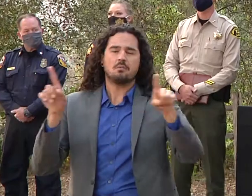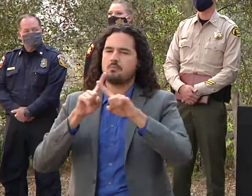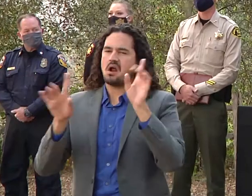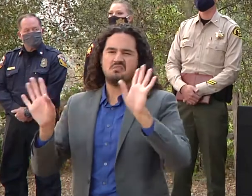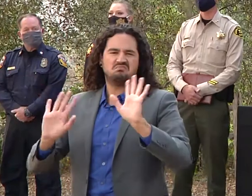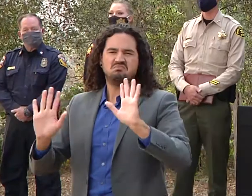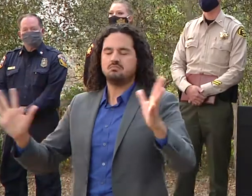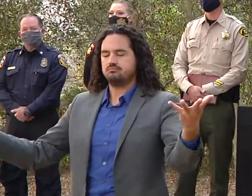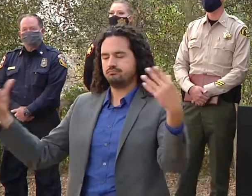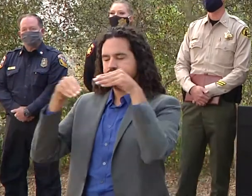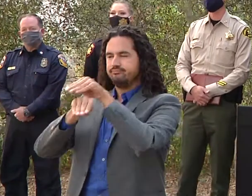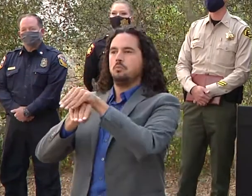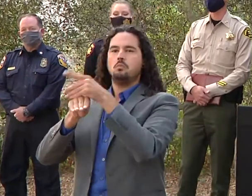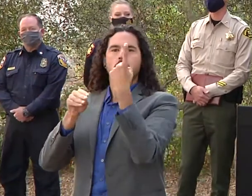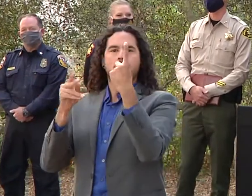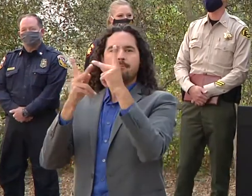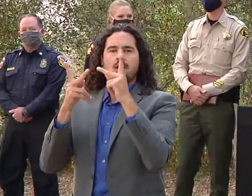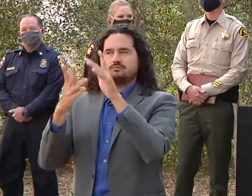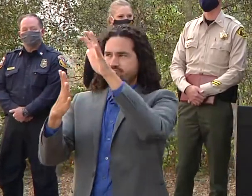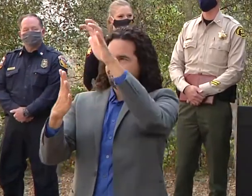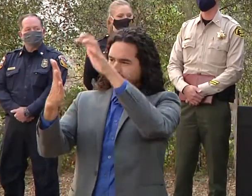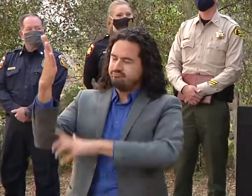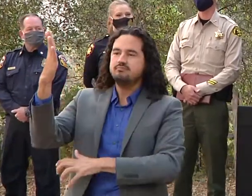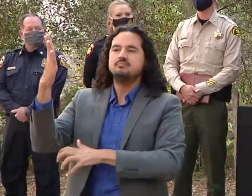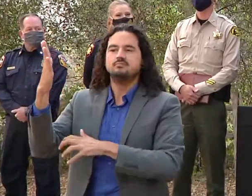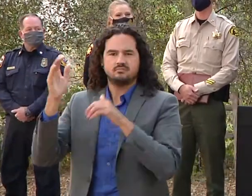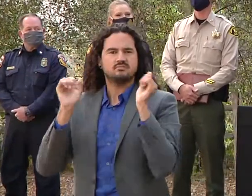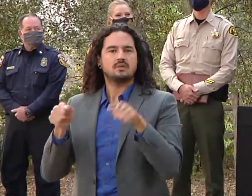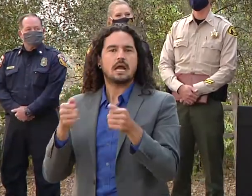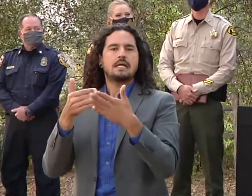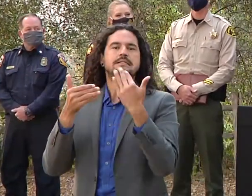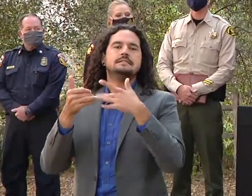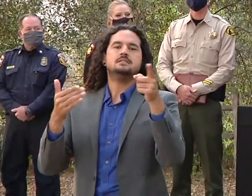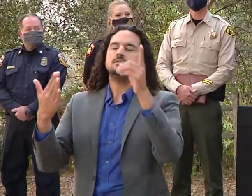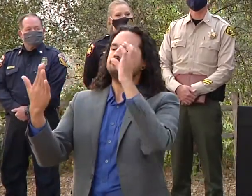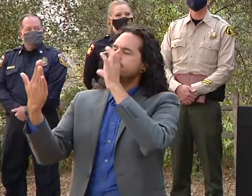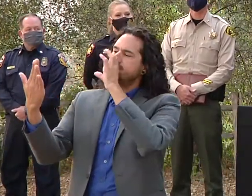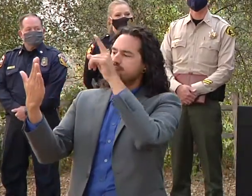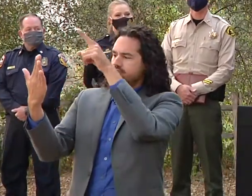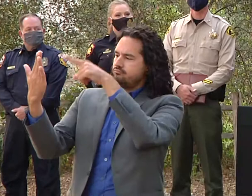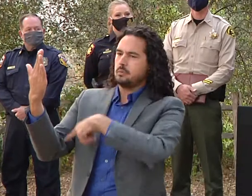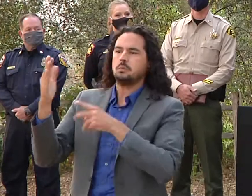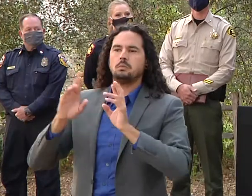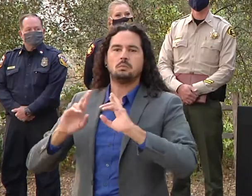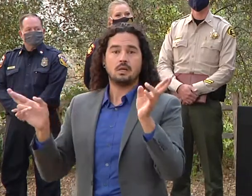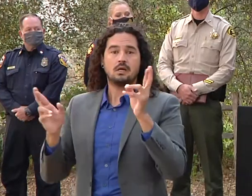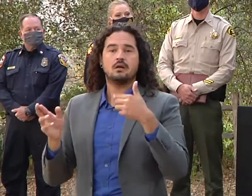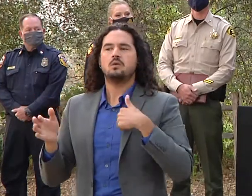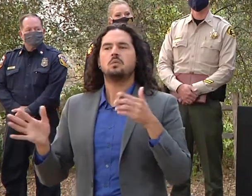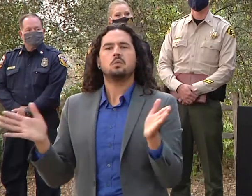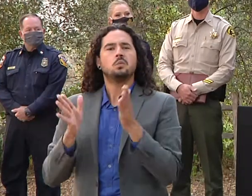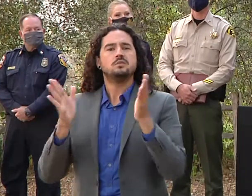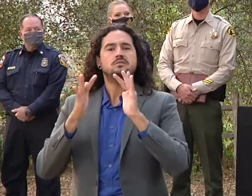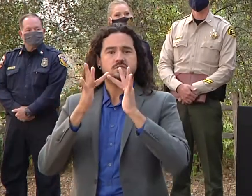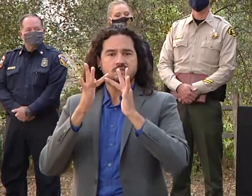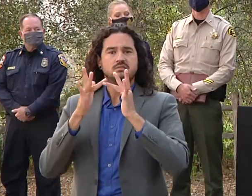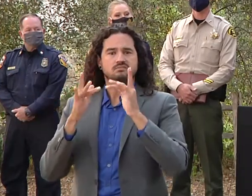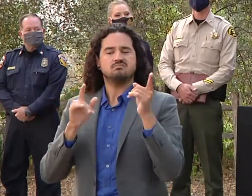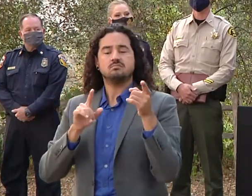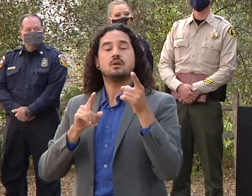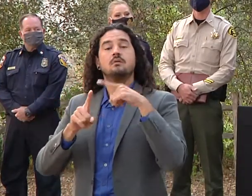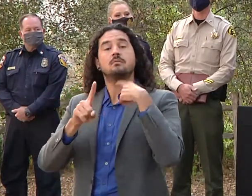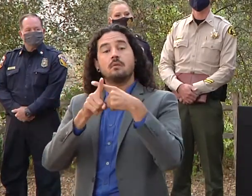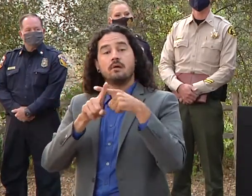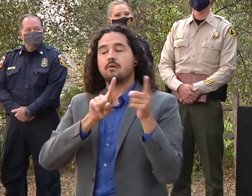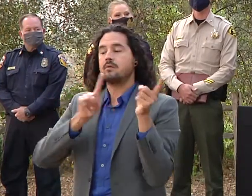recovery page so that people can find it readily and easily. And really encourage you to go to the Recovery Resource Center, even as media, see what's